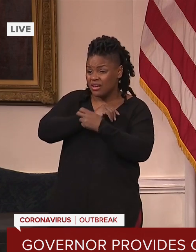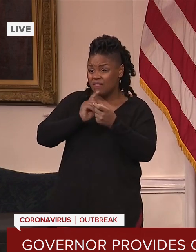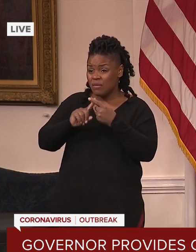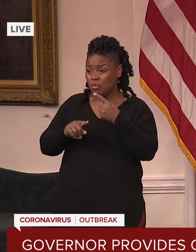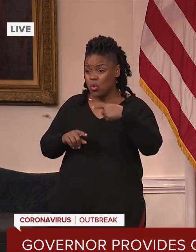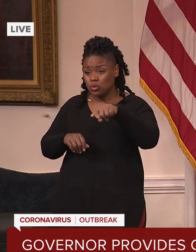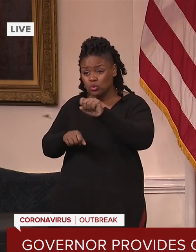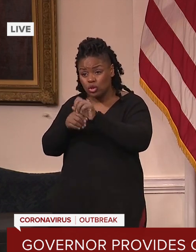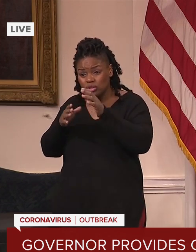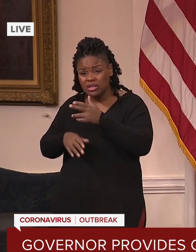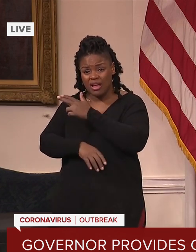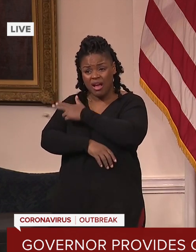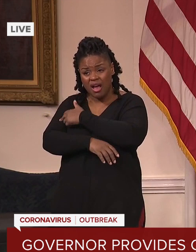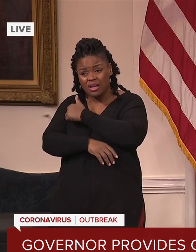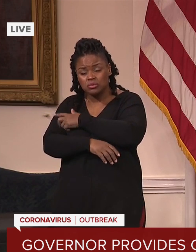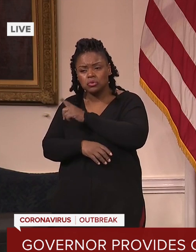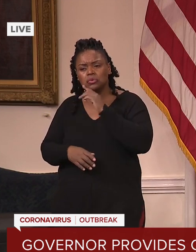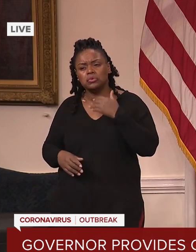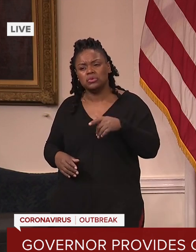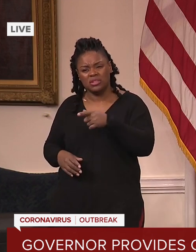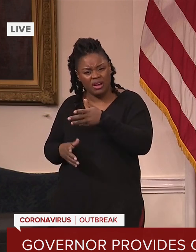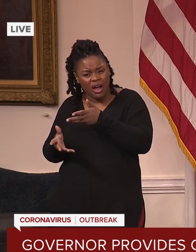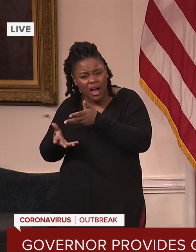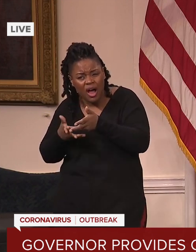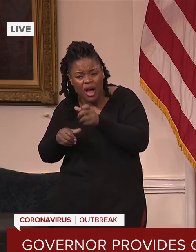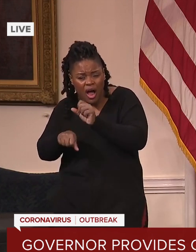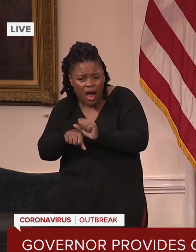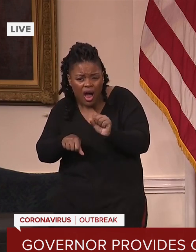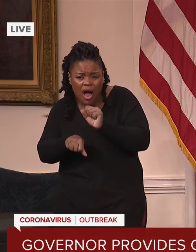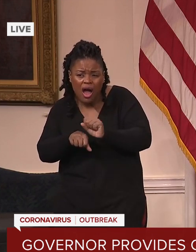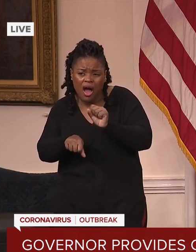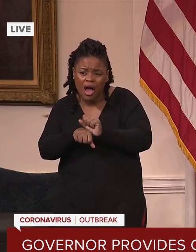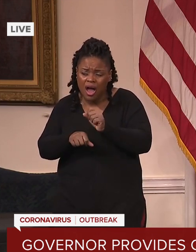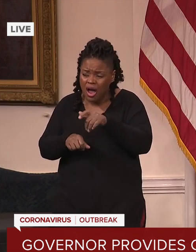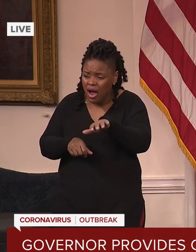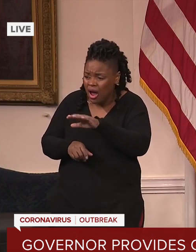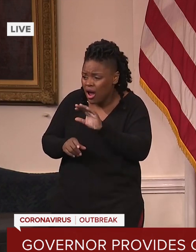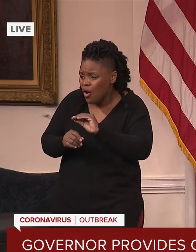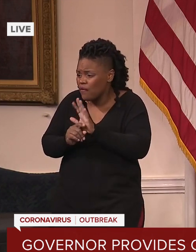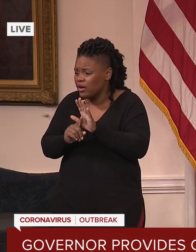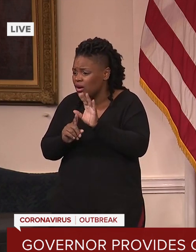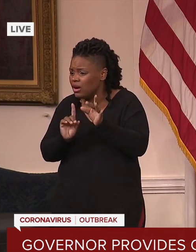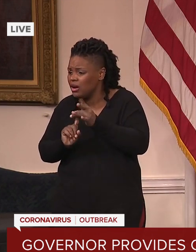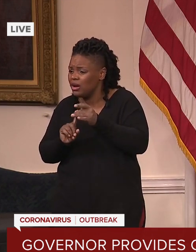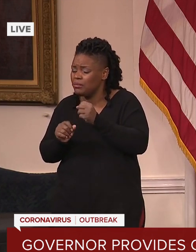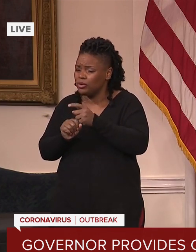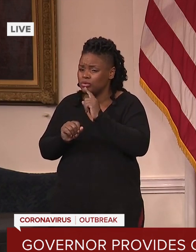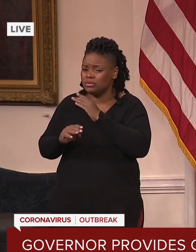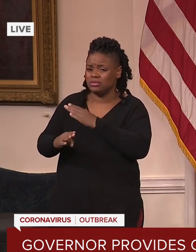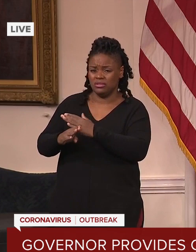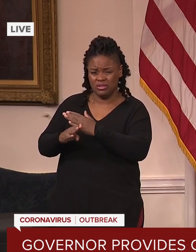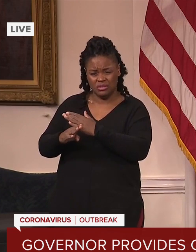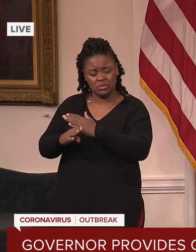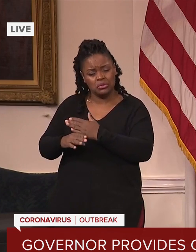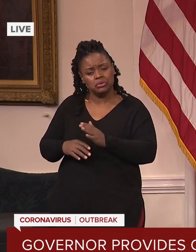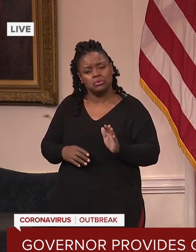who really are at the front lines of caring for individuals, not only with COVID-19, but with so many other conditions, and that